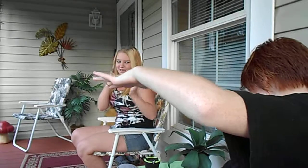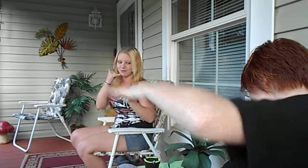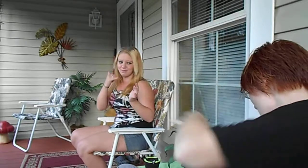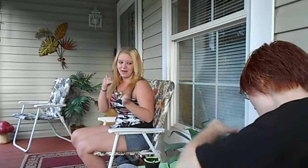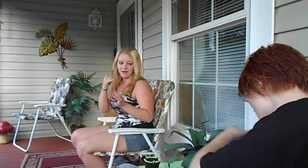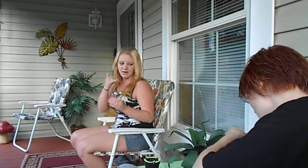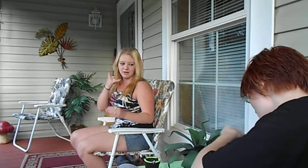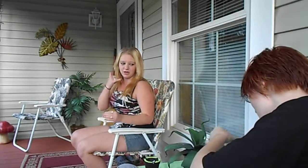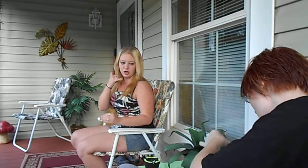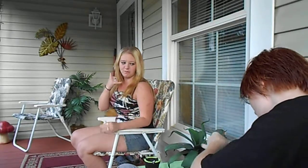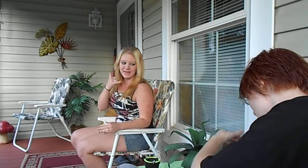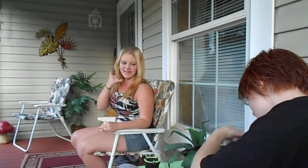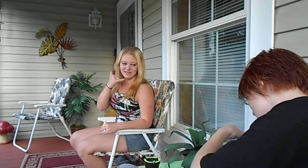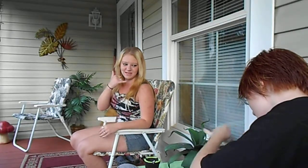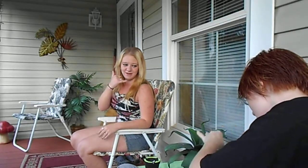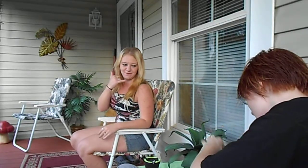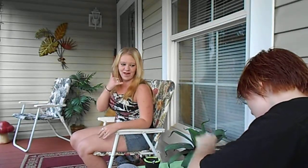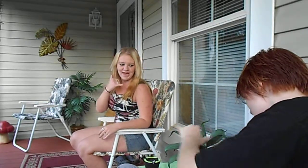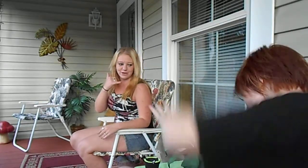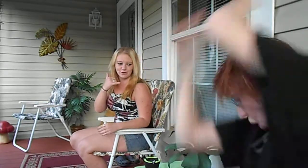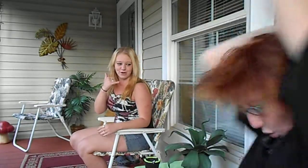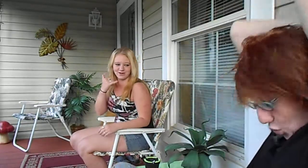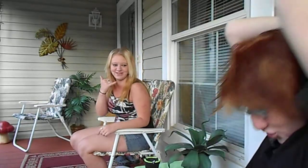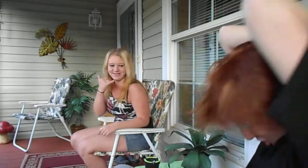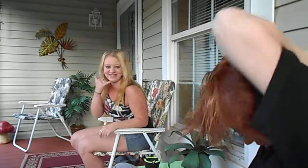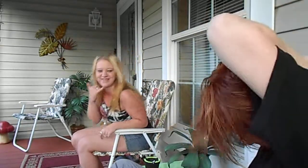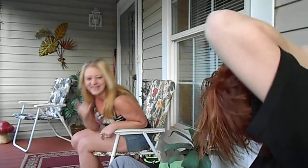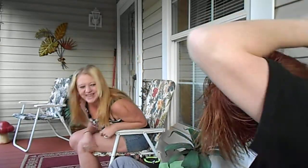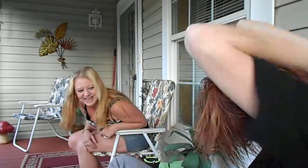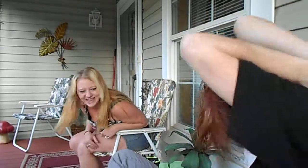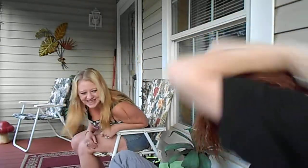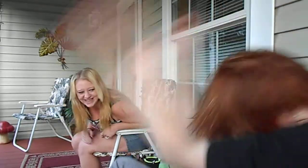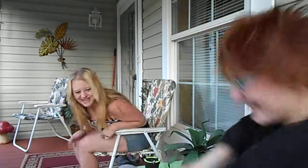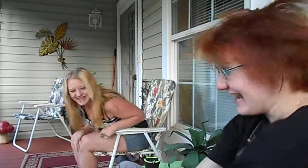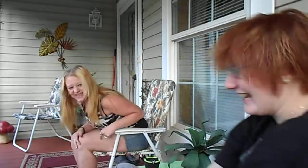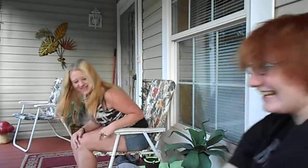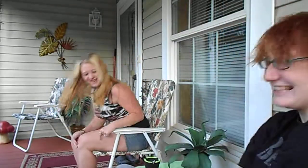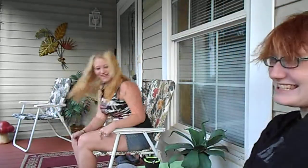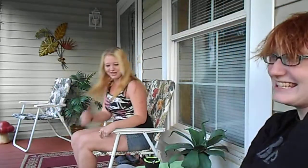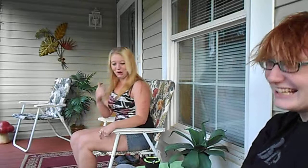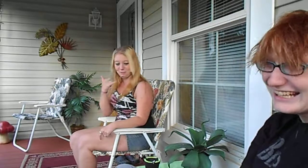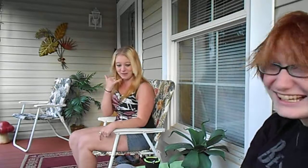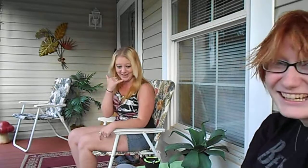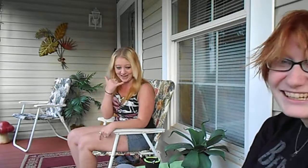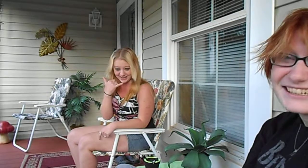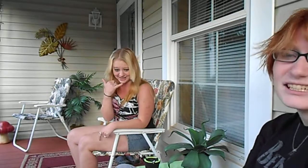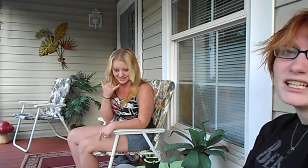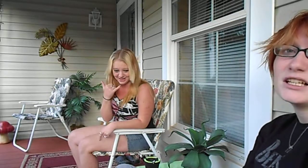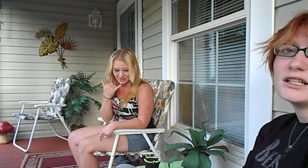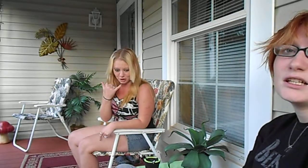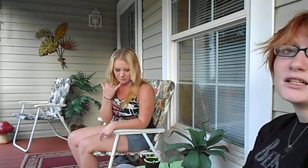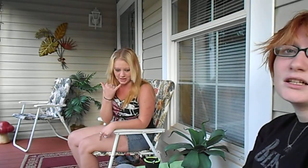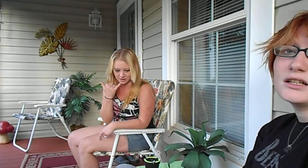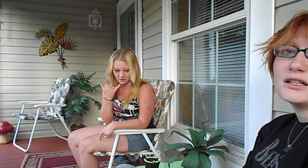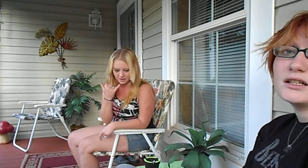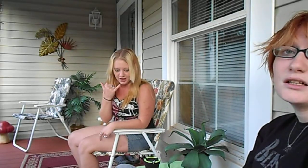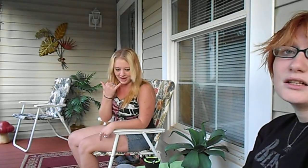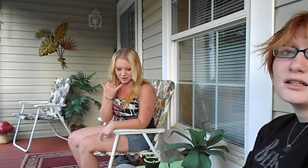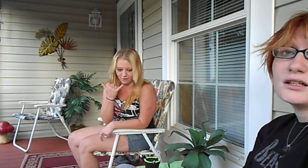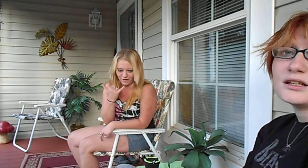Hi Your penis is on fire Shit Your penis Your penis is on